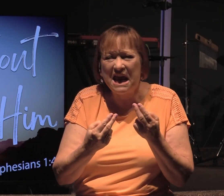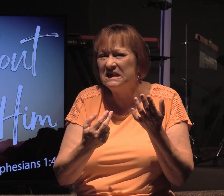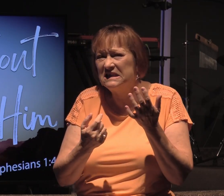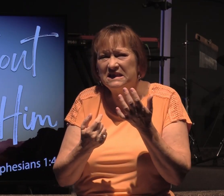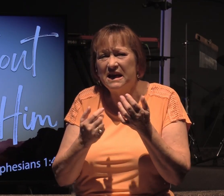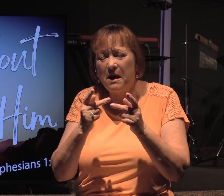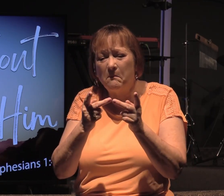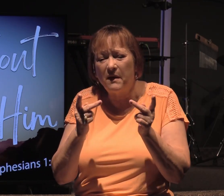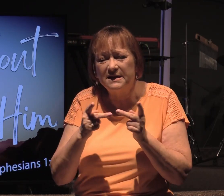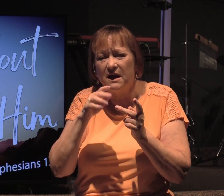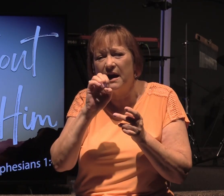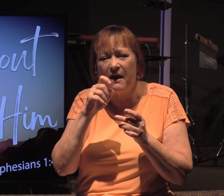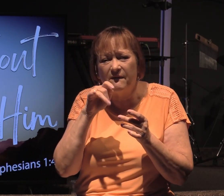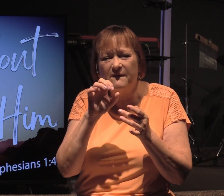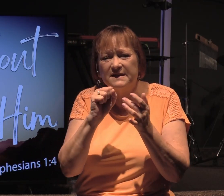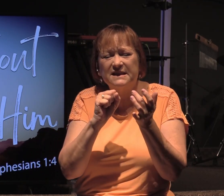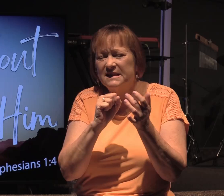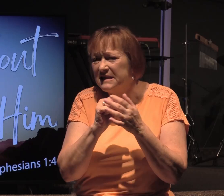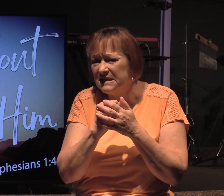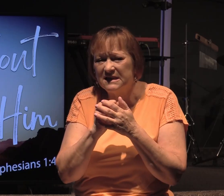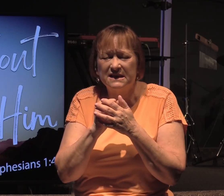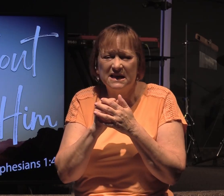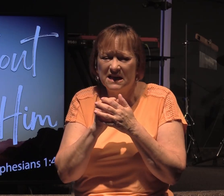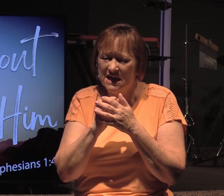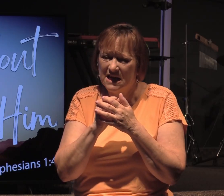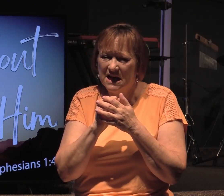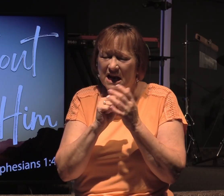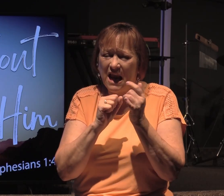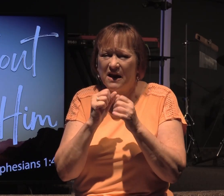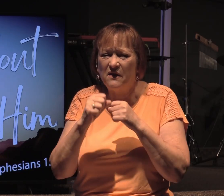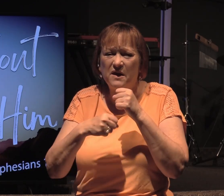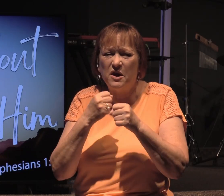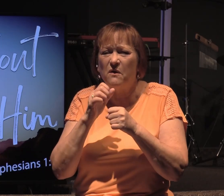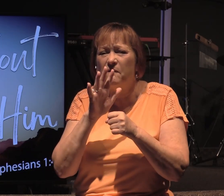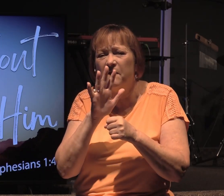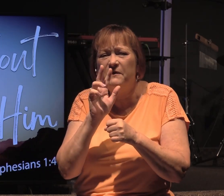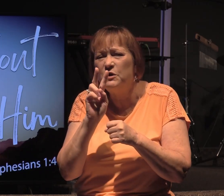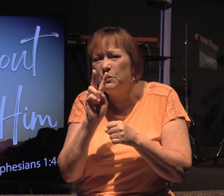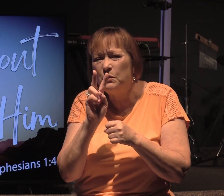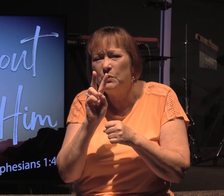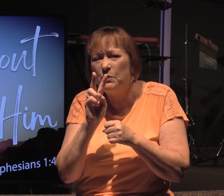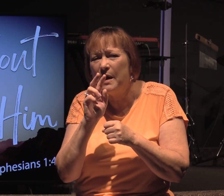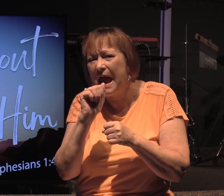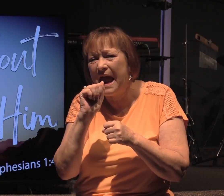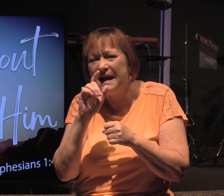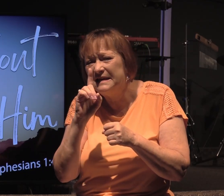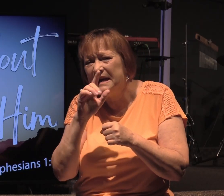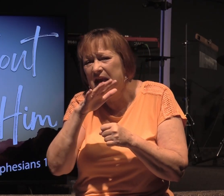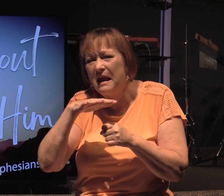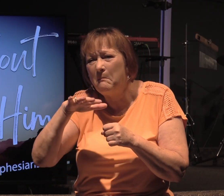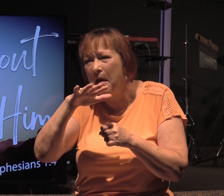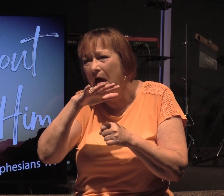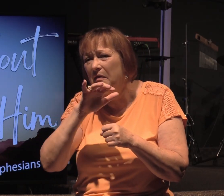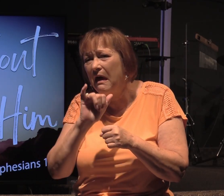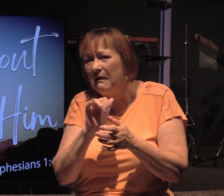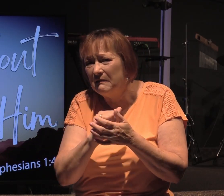know in a place called Ephesus like you know in the year 52 somewhere about there.